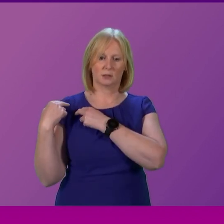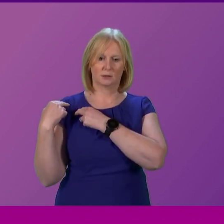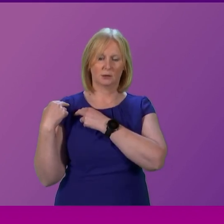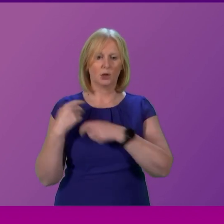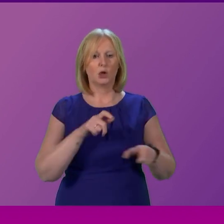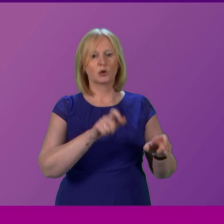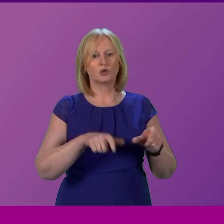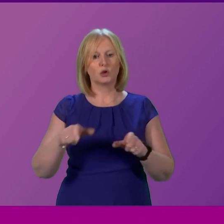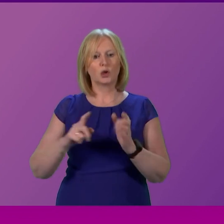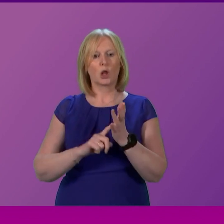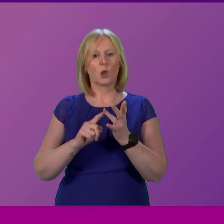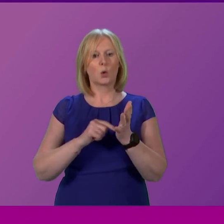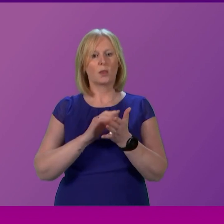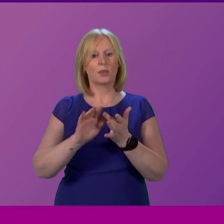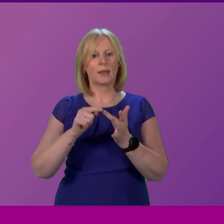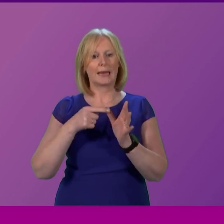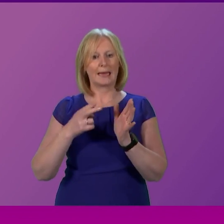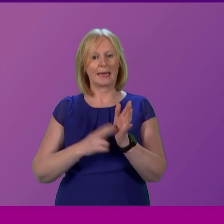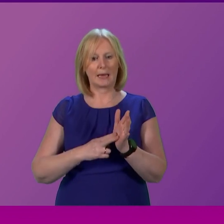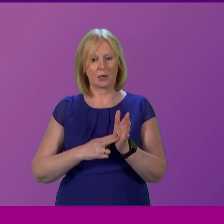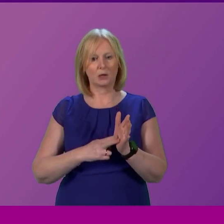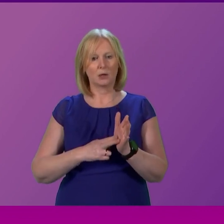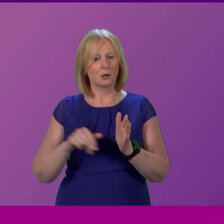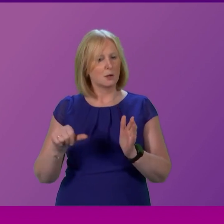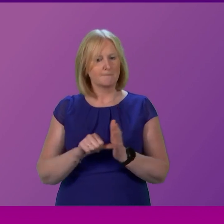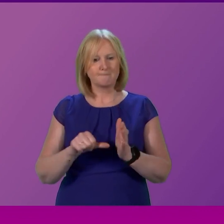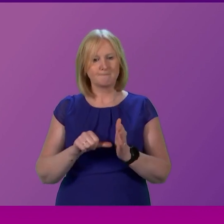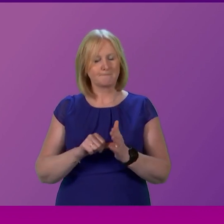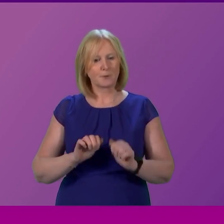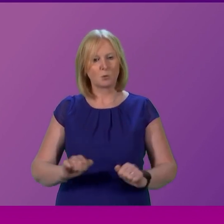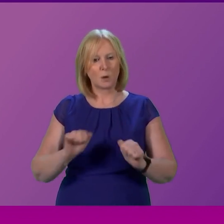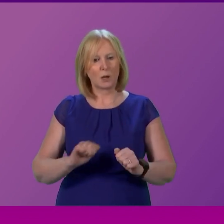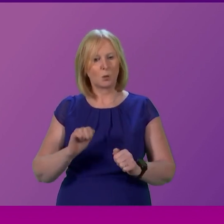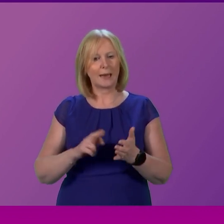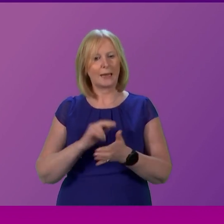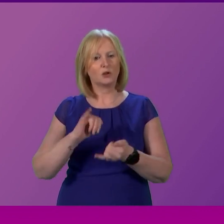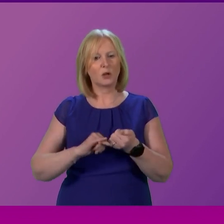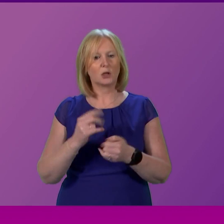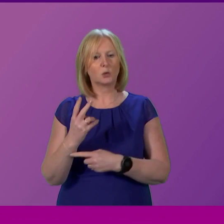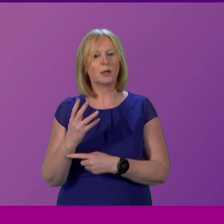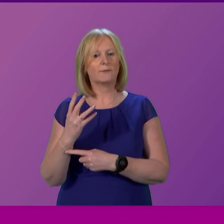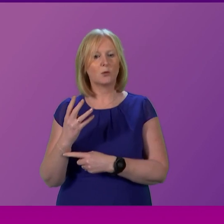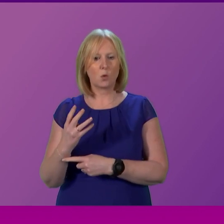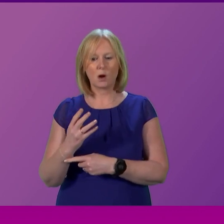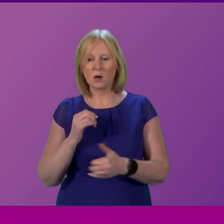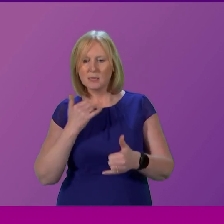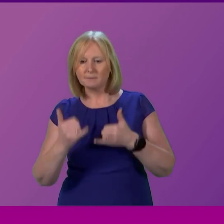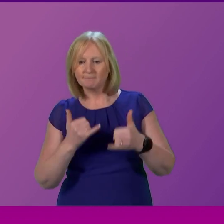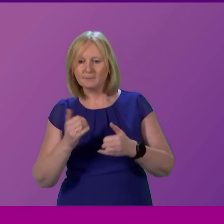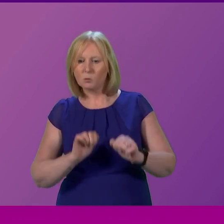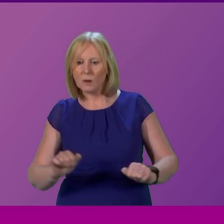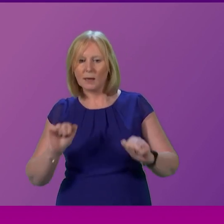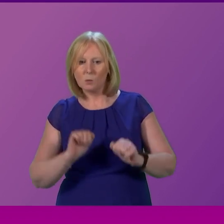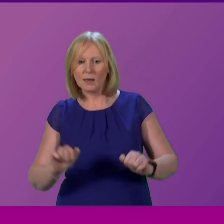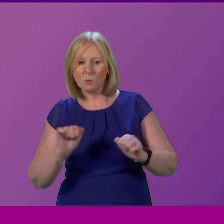in Lothian region have struggled to get through to a call handler on NH24 causing distress and anxiety